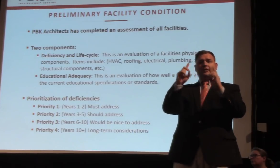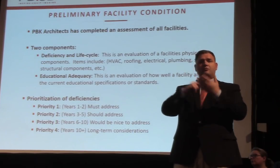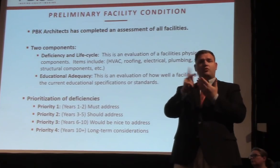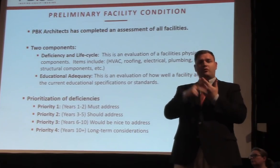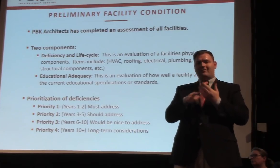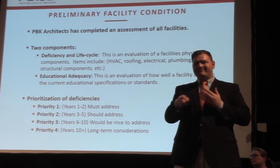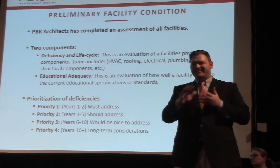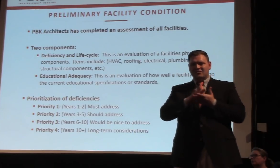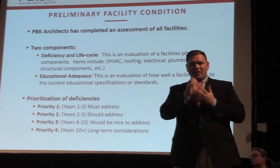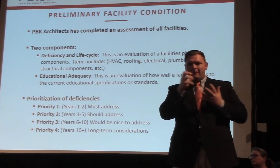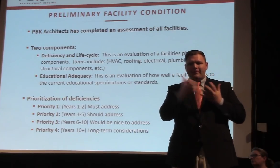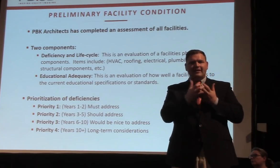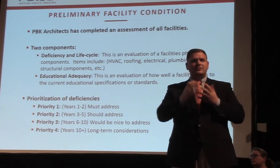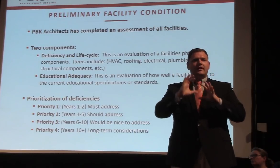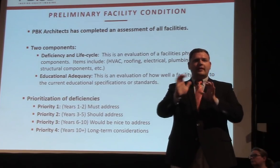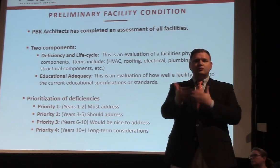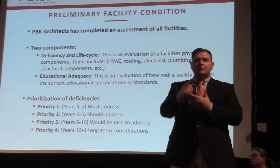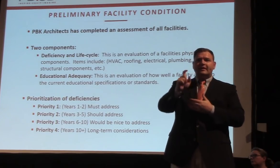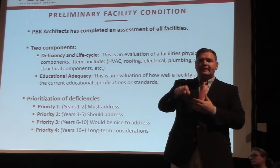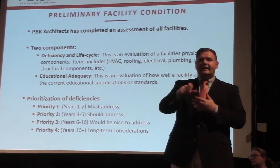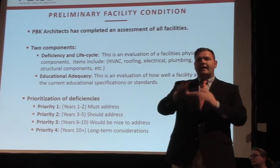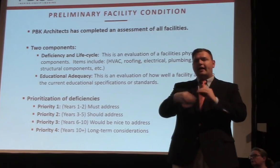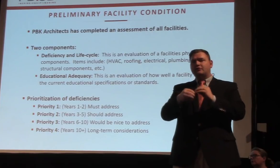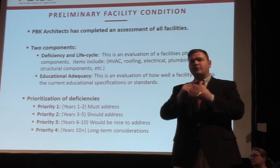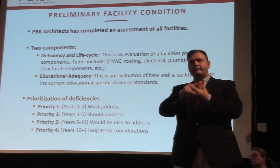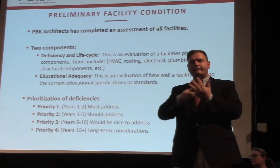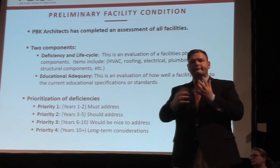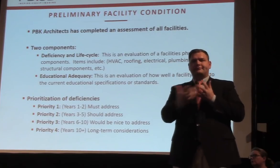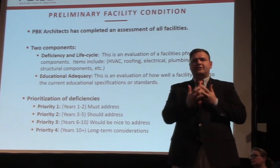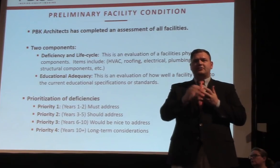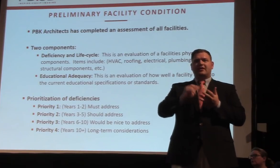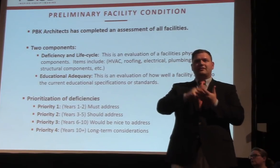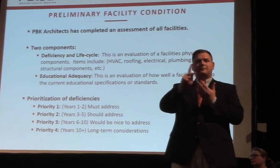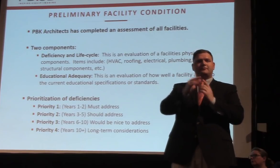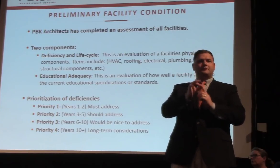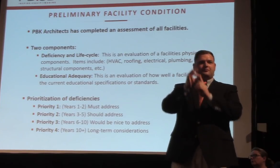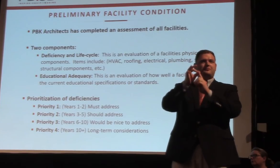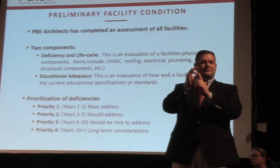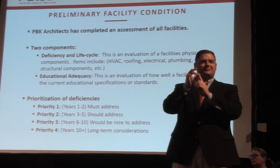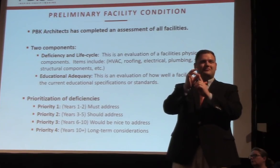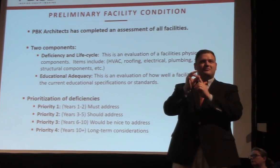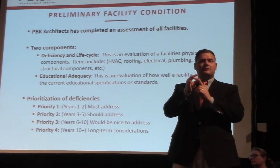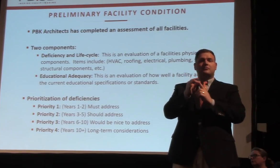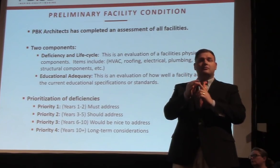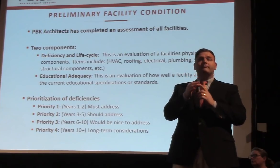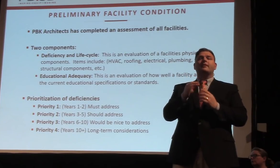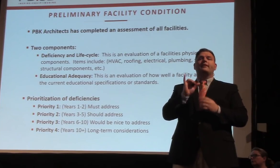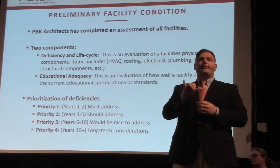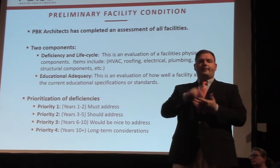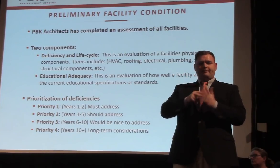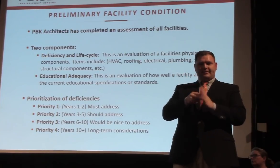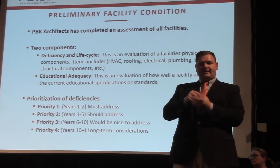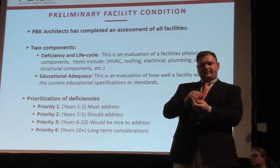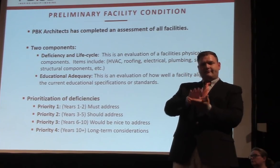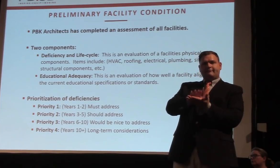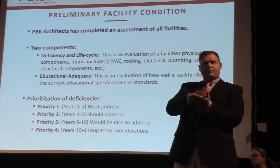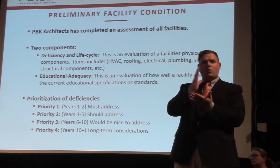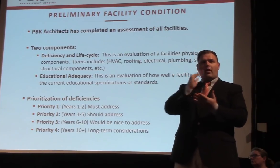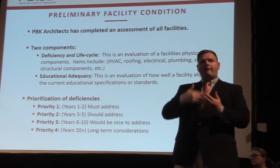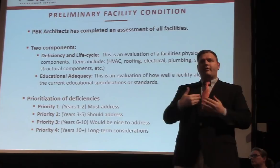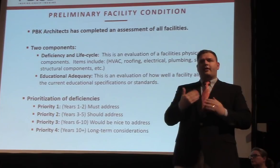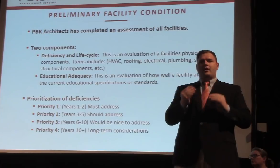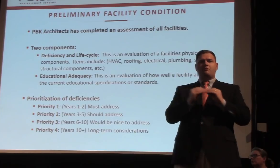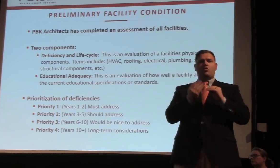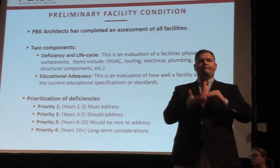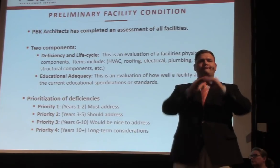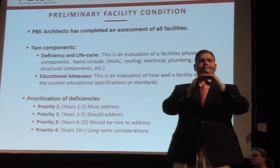types of classroom spaces that are necessary for the program. And that would contribute to a school having a higher score, which is,